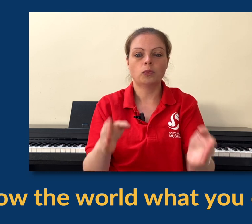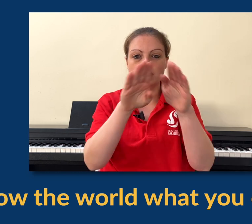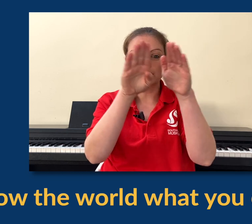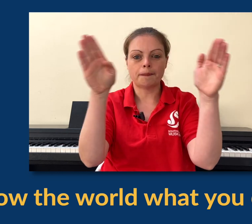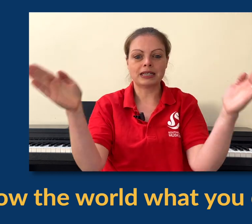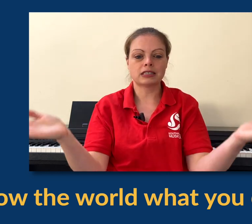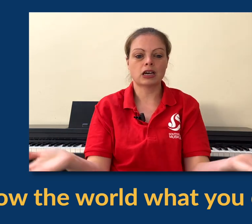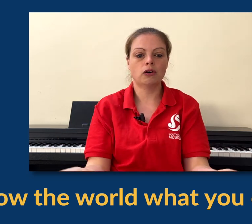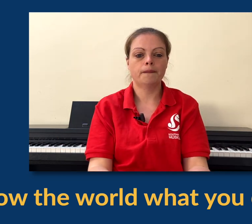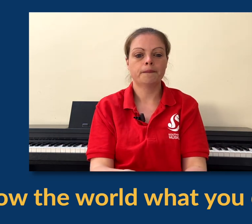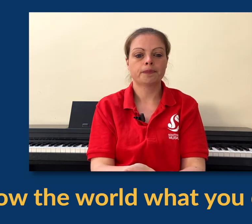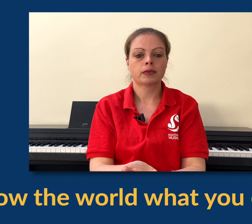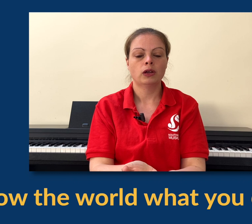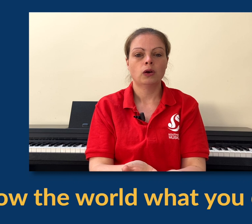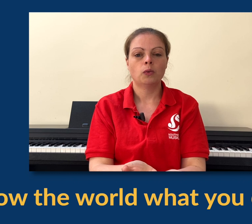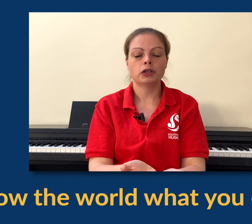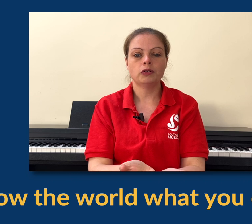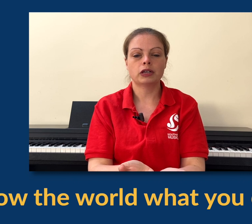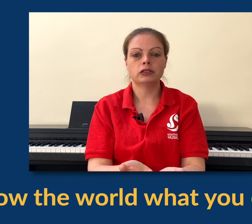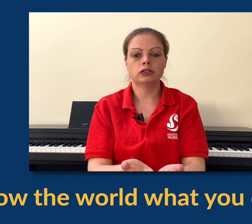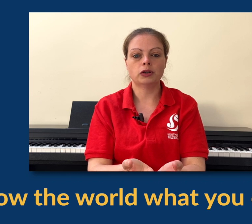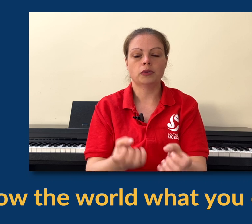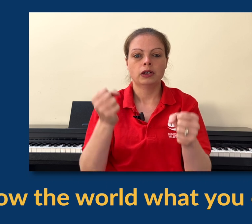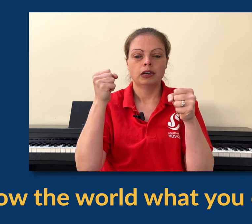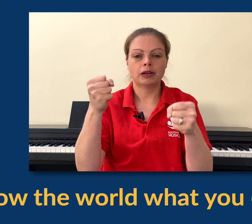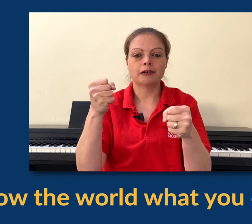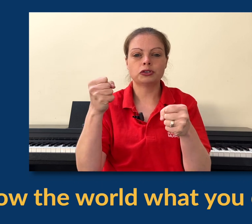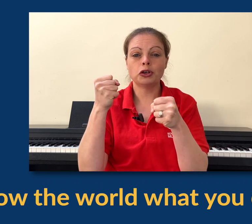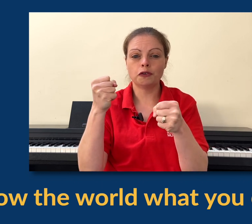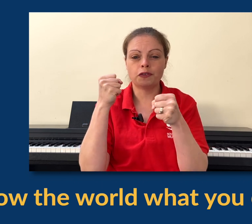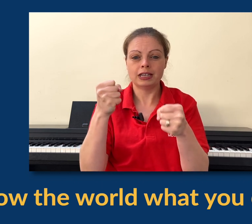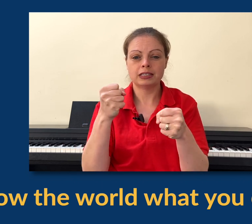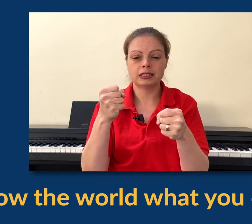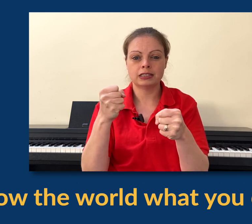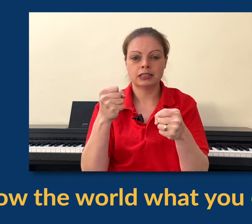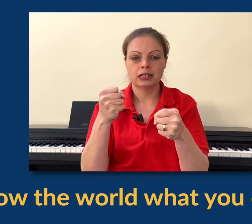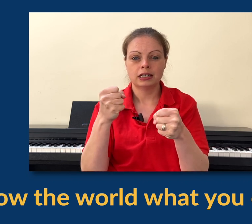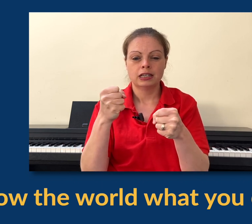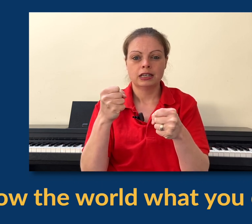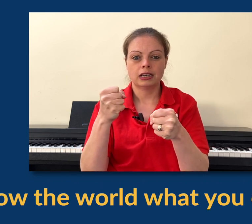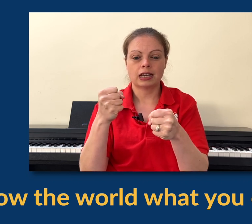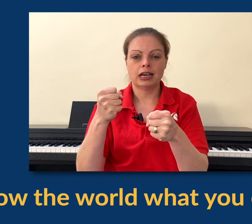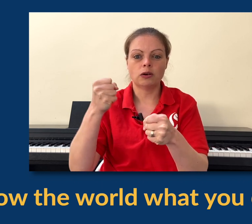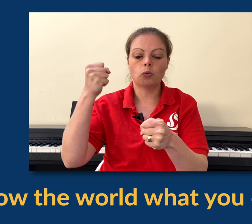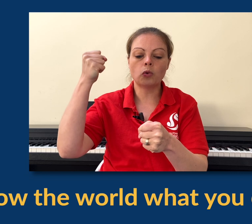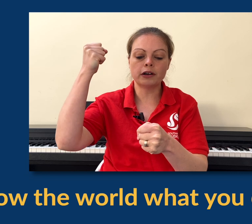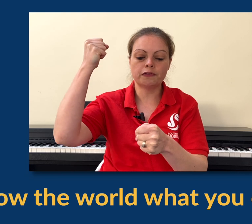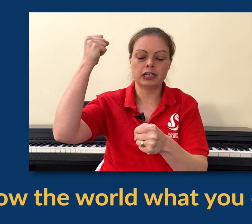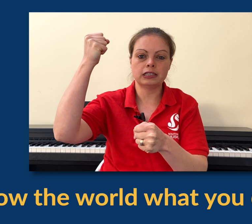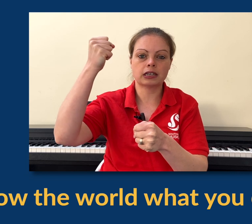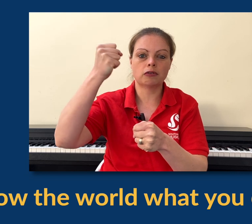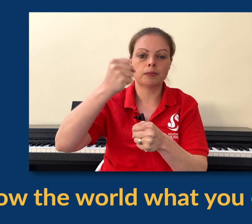The world, that big circle, what you can do. We're going to have two fists. Okay. And then